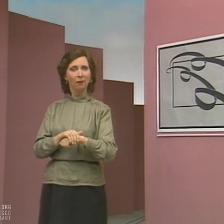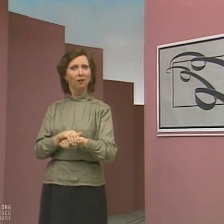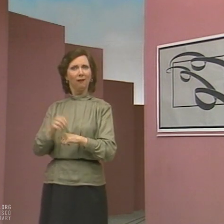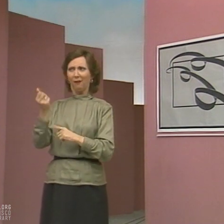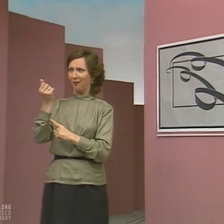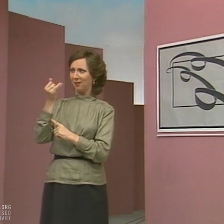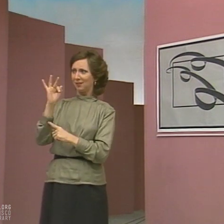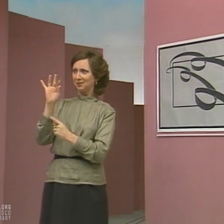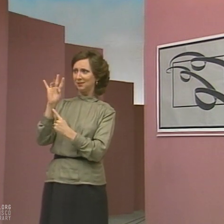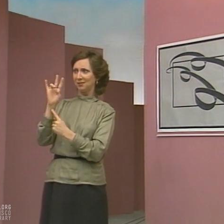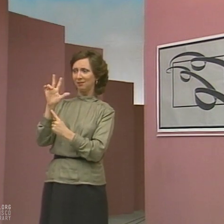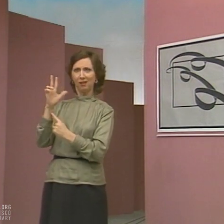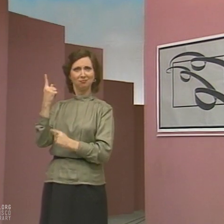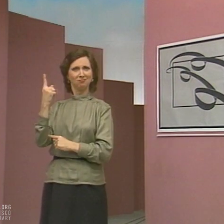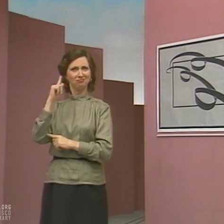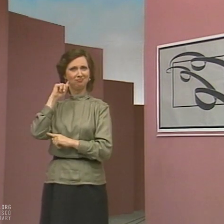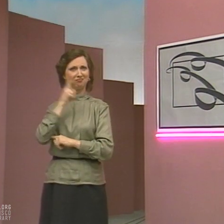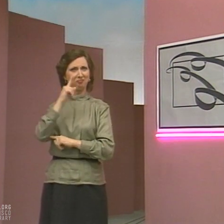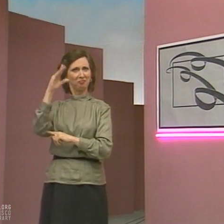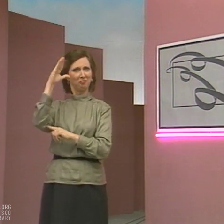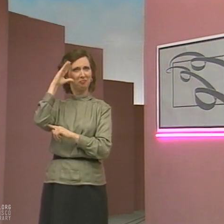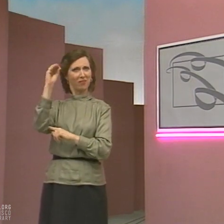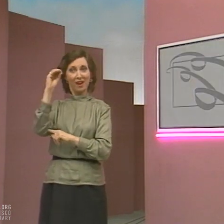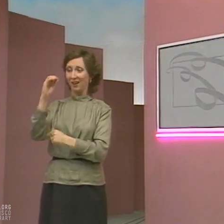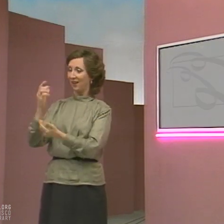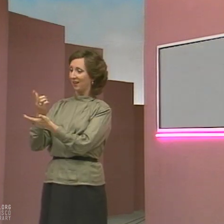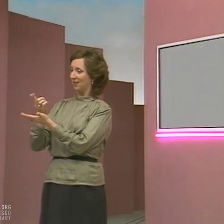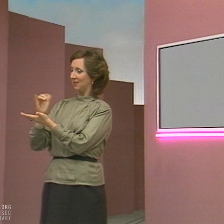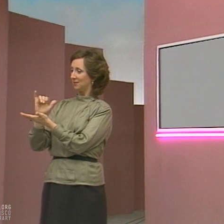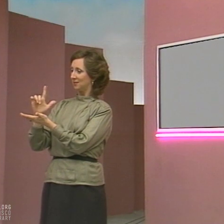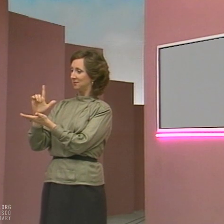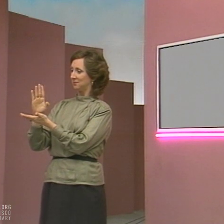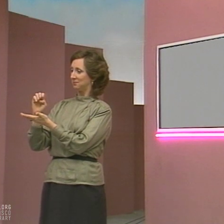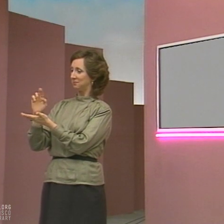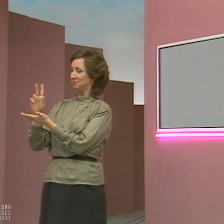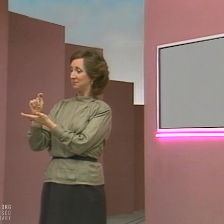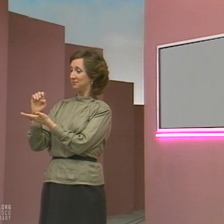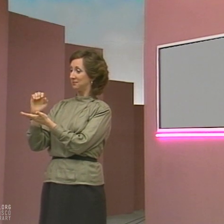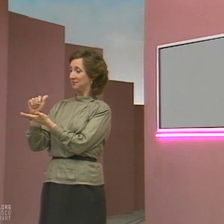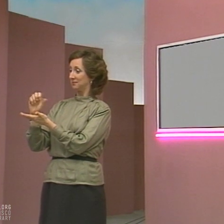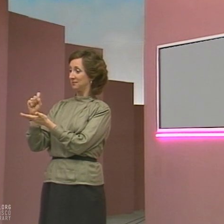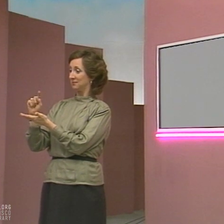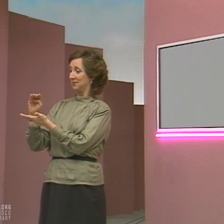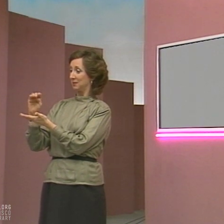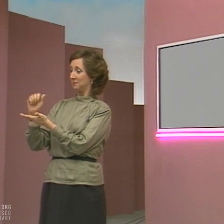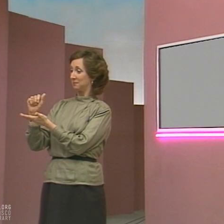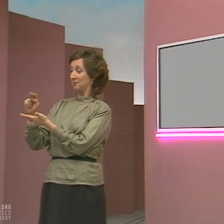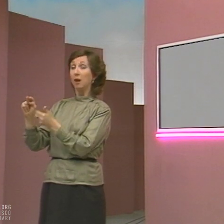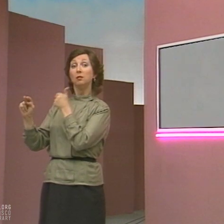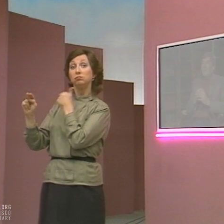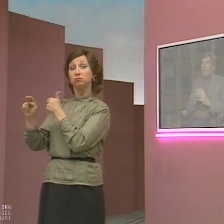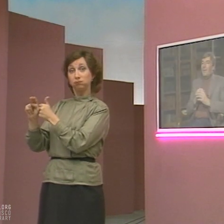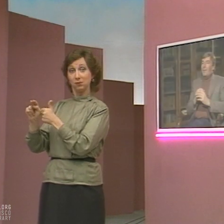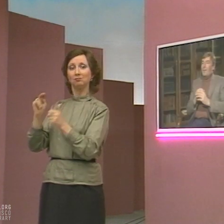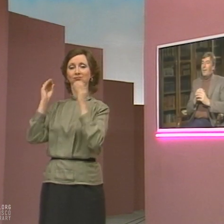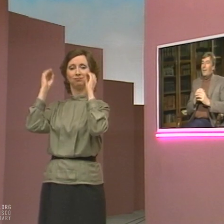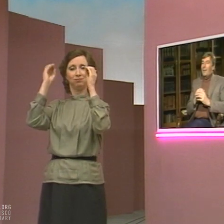In 1973, a deaf playwright, Gilbert Eastman, professor of theater